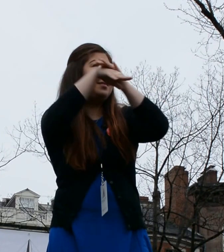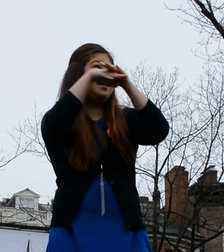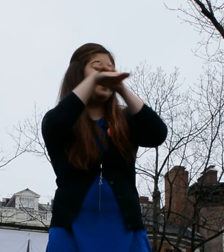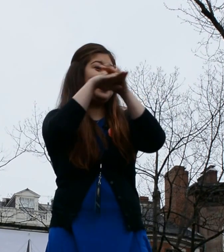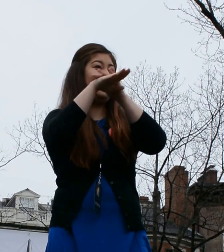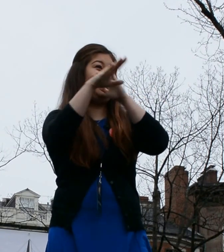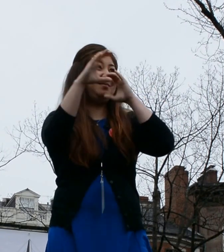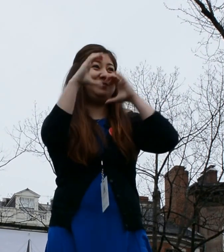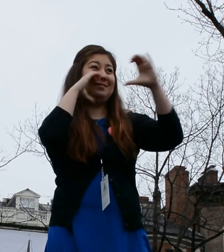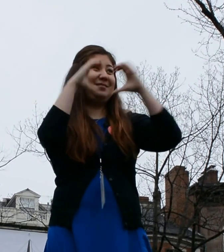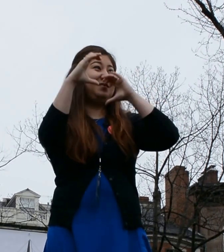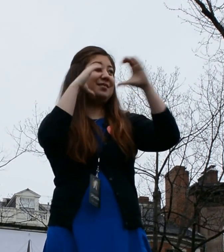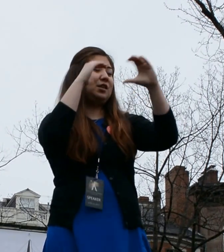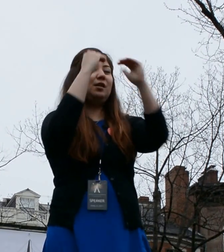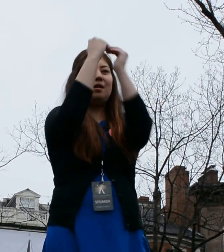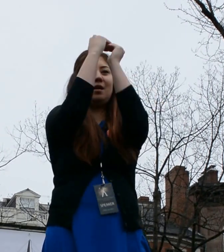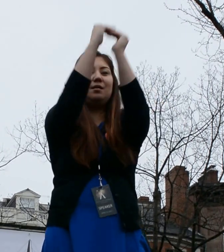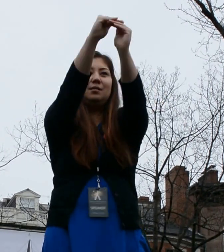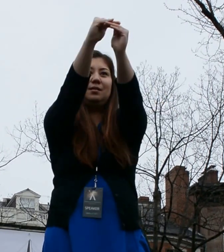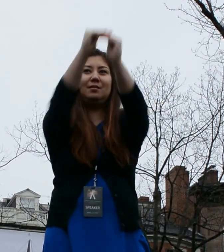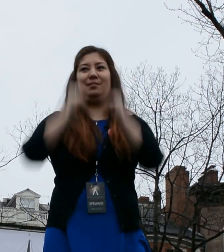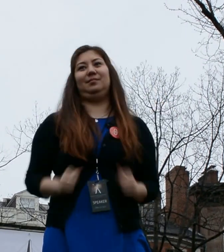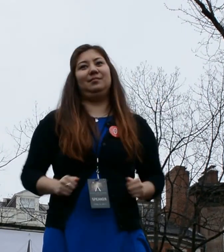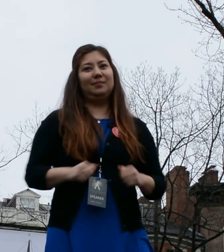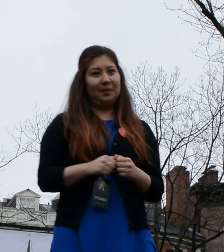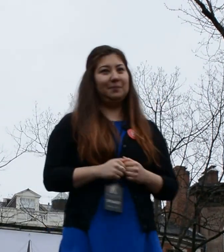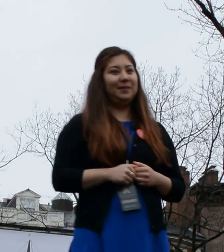Without accessibility, communication is limited.